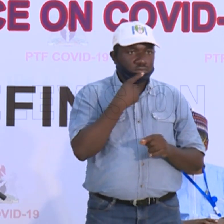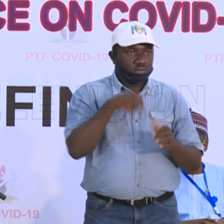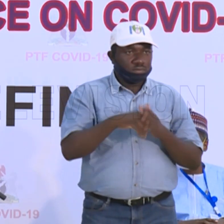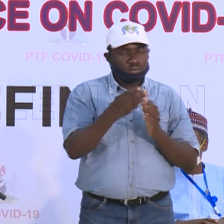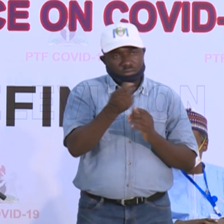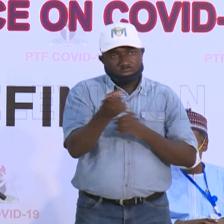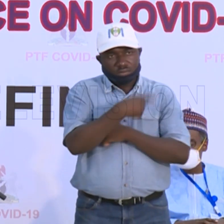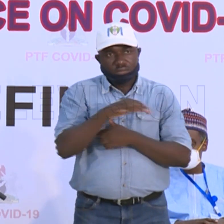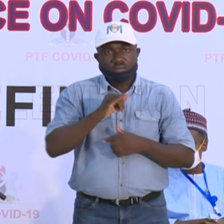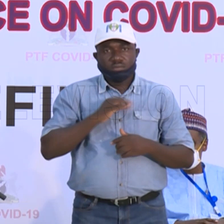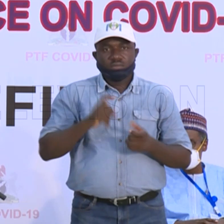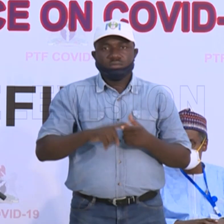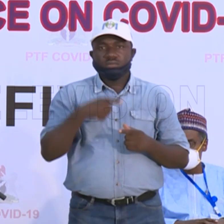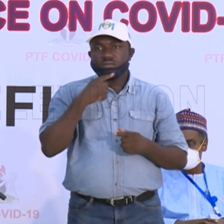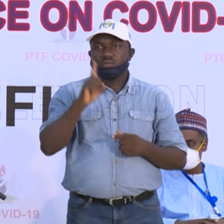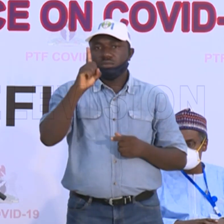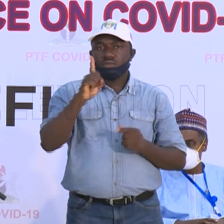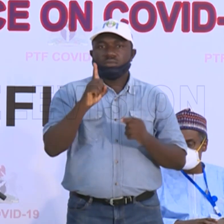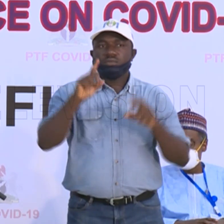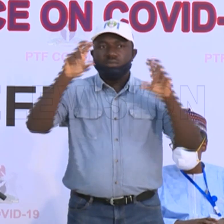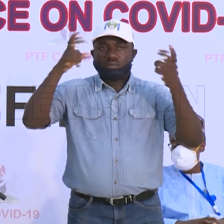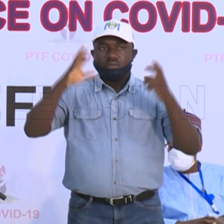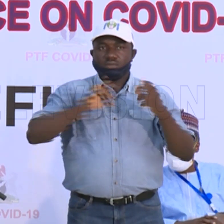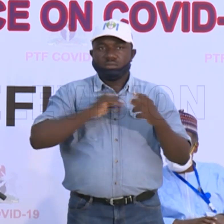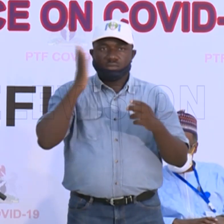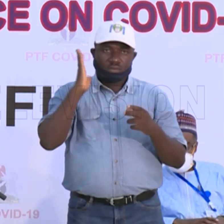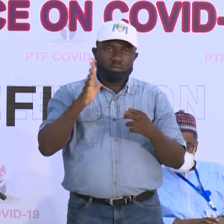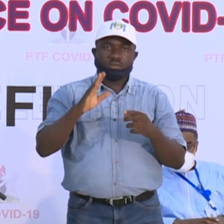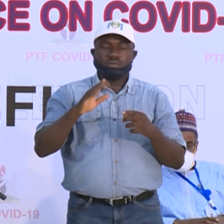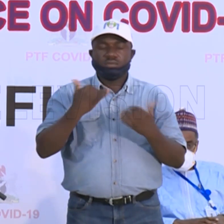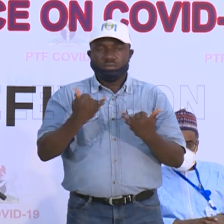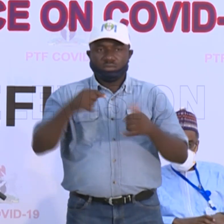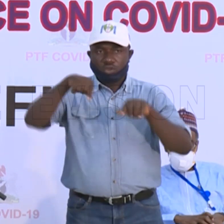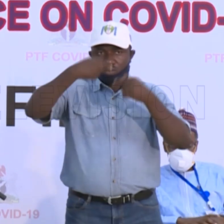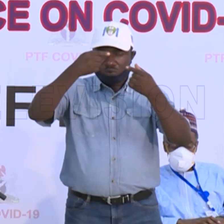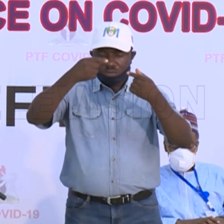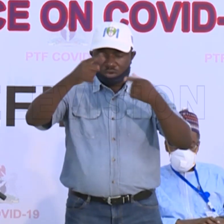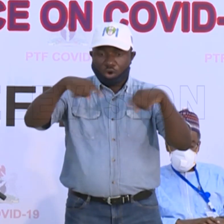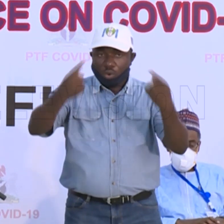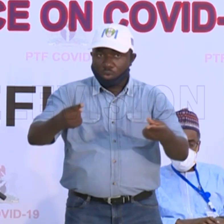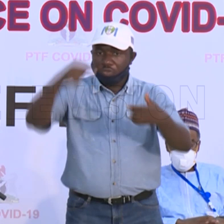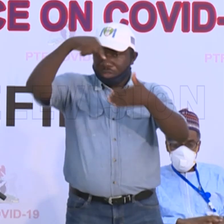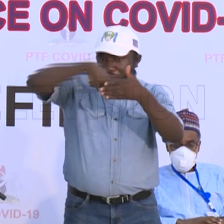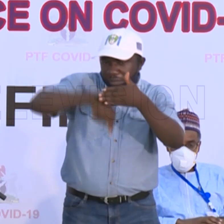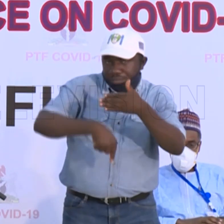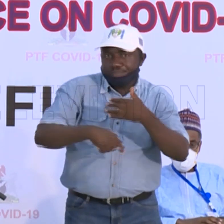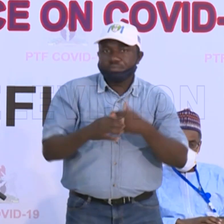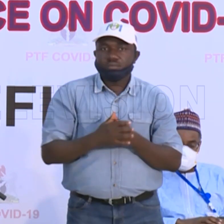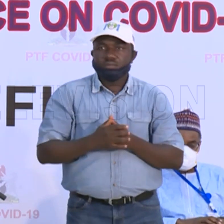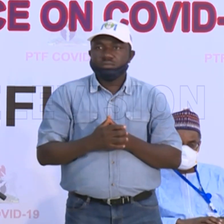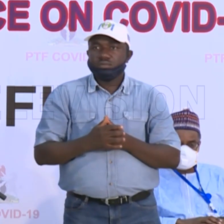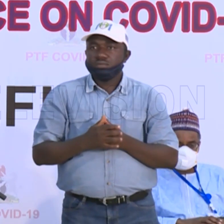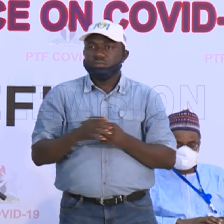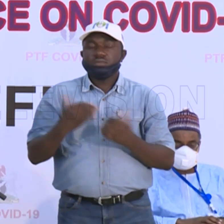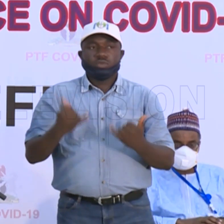few days, I'll pick up one topic and try and address it in a bit more depth. Today, we'll deal with the issue of testing.